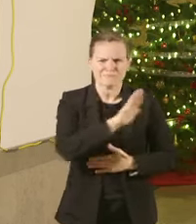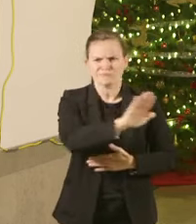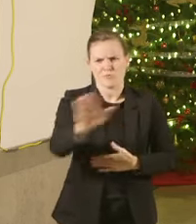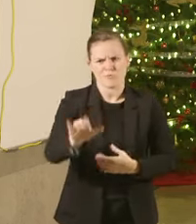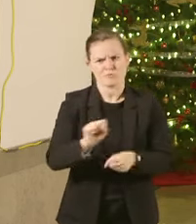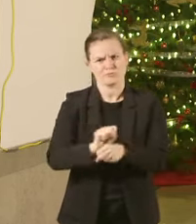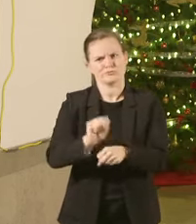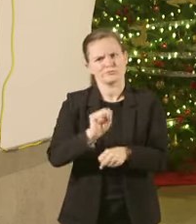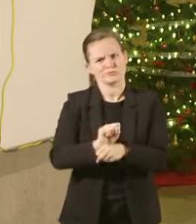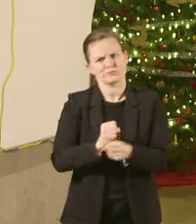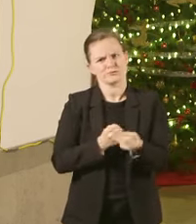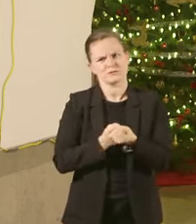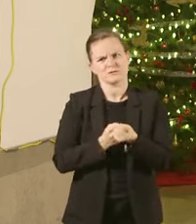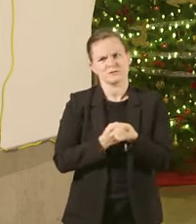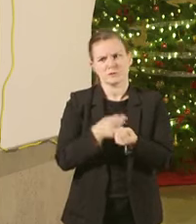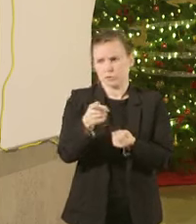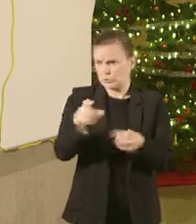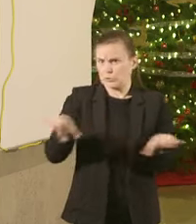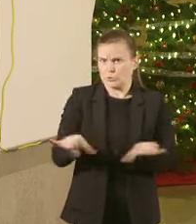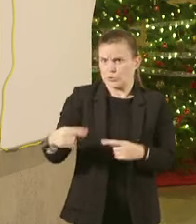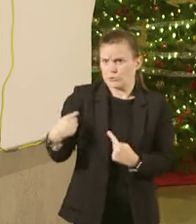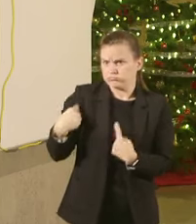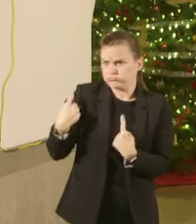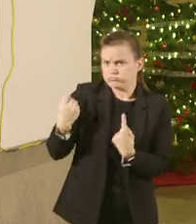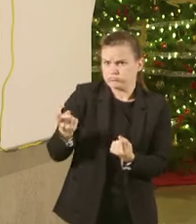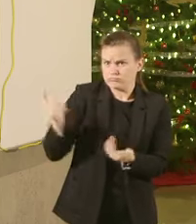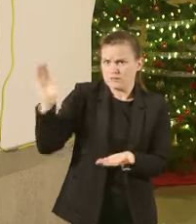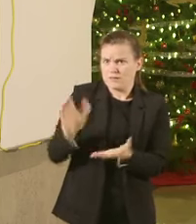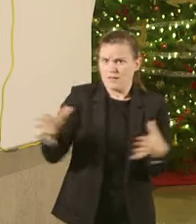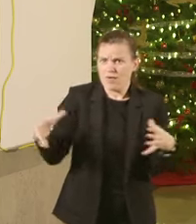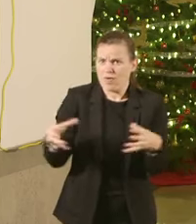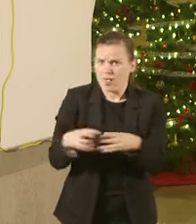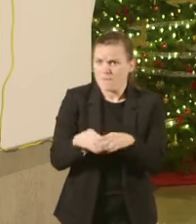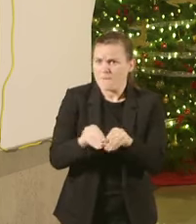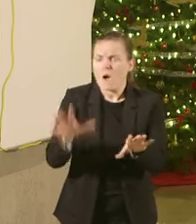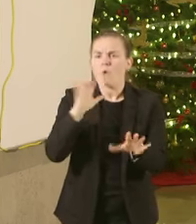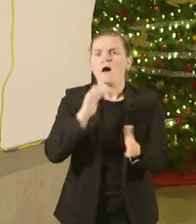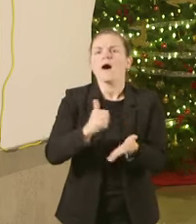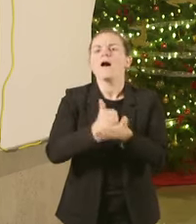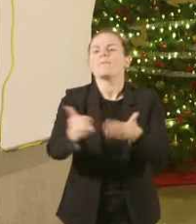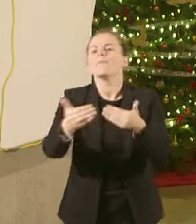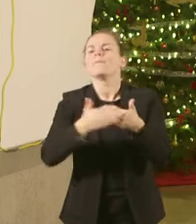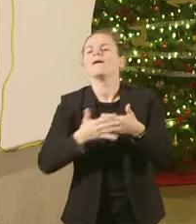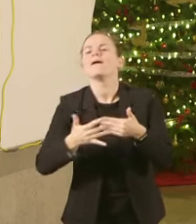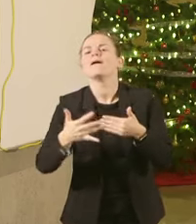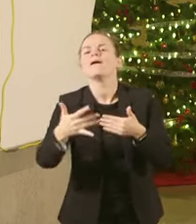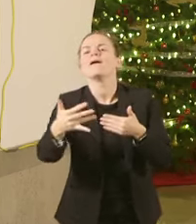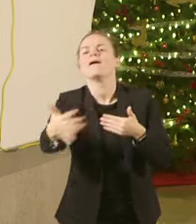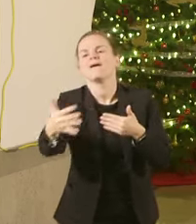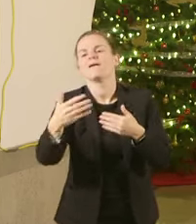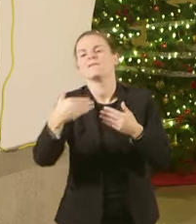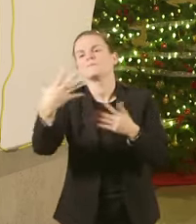will make a big difference for us December and as we move more into the winter months thank you all